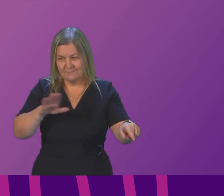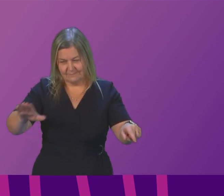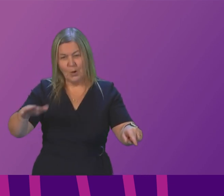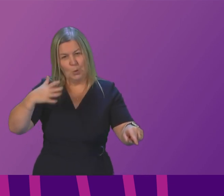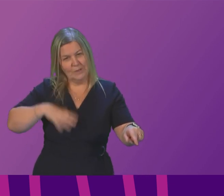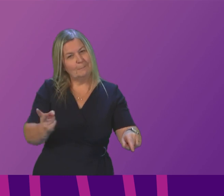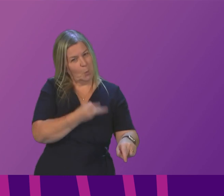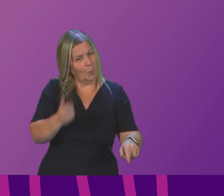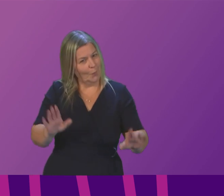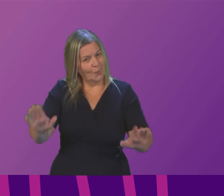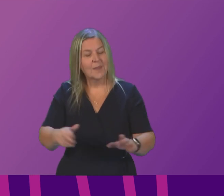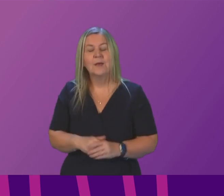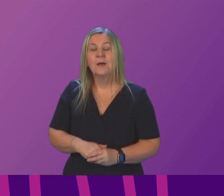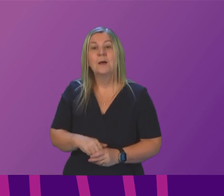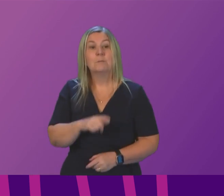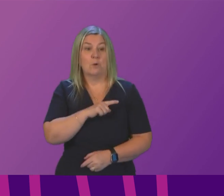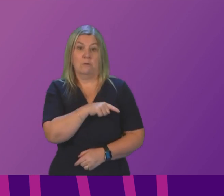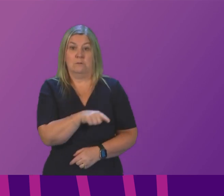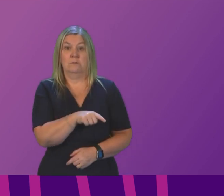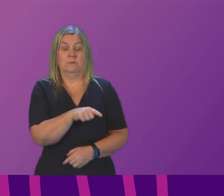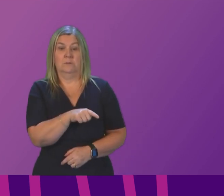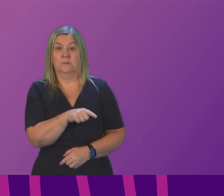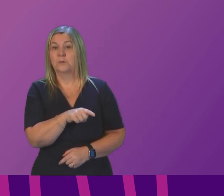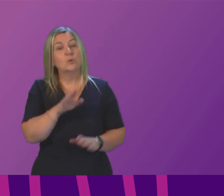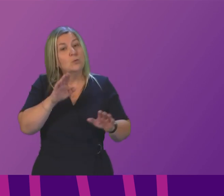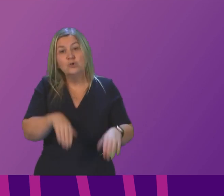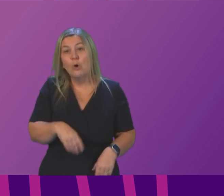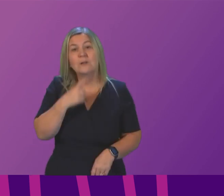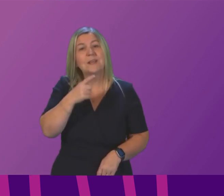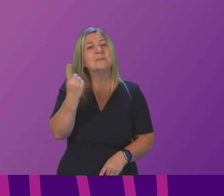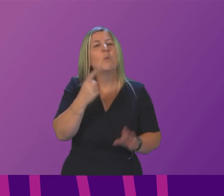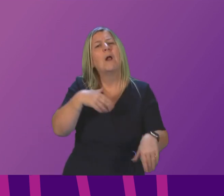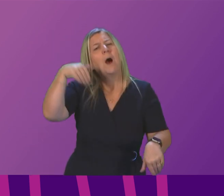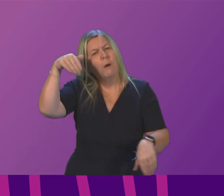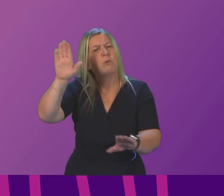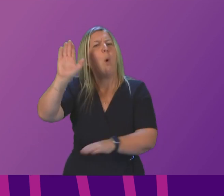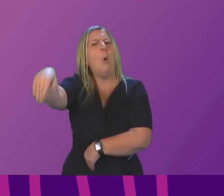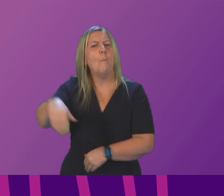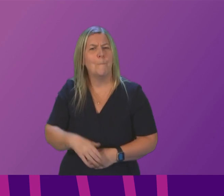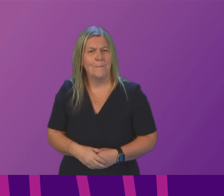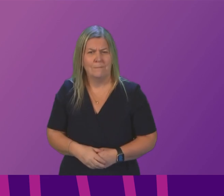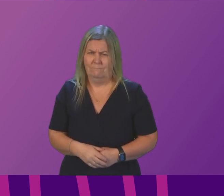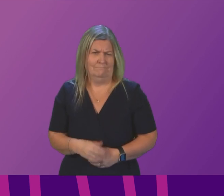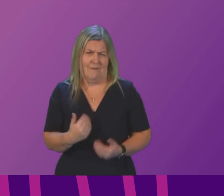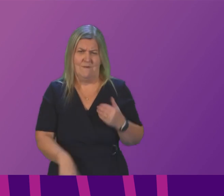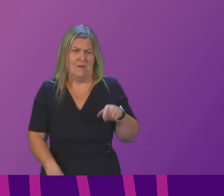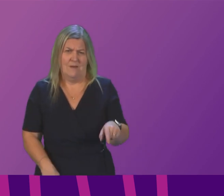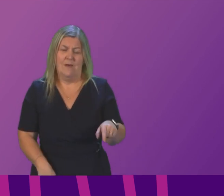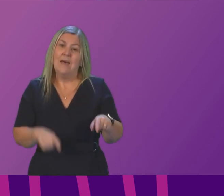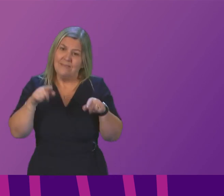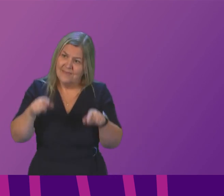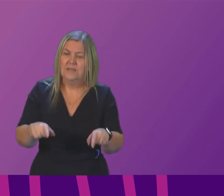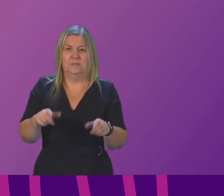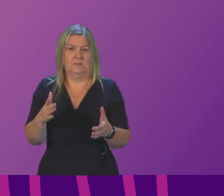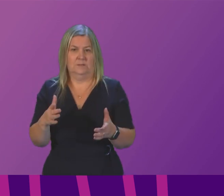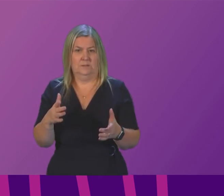him because we are not turning anyone away from accident and emergency this is about ensuring